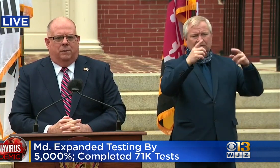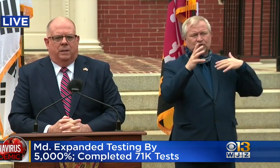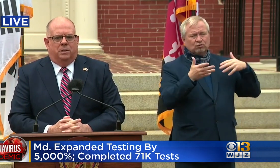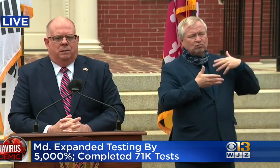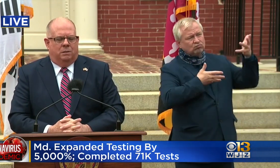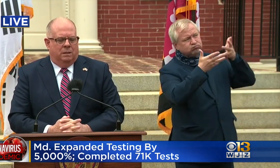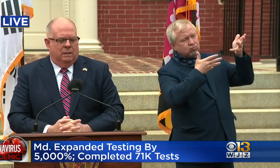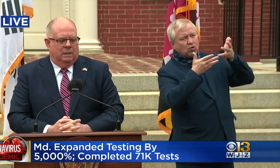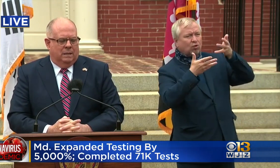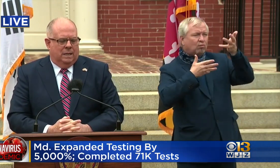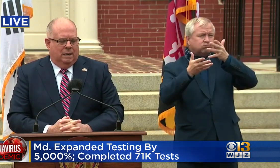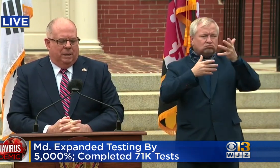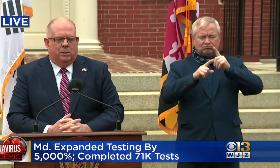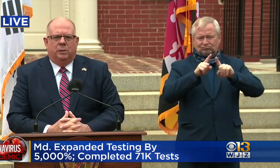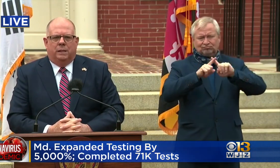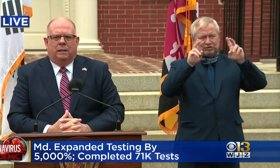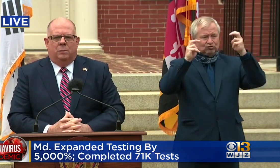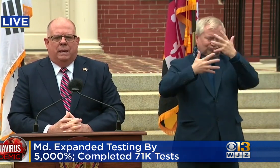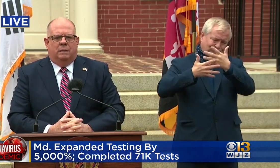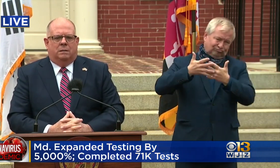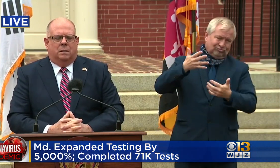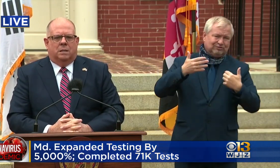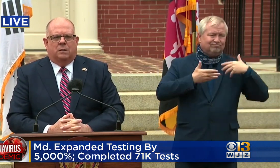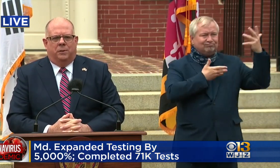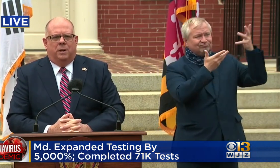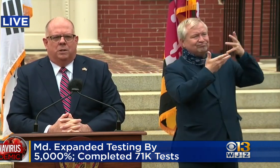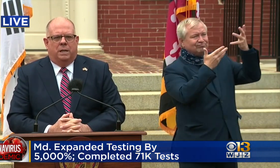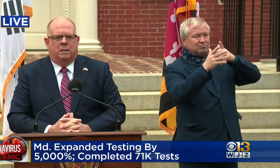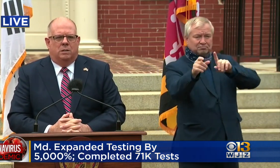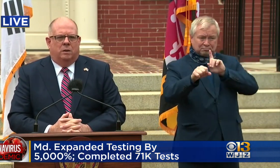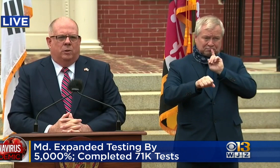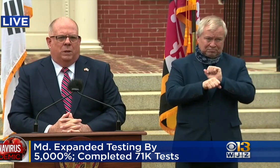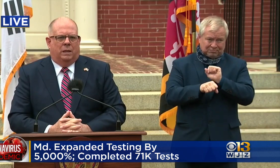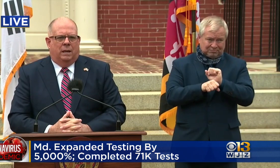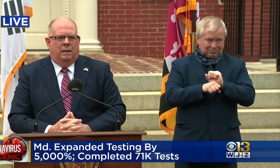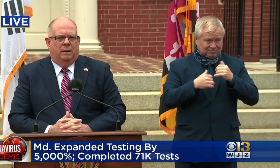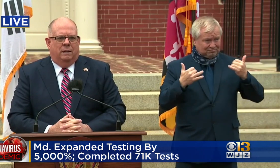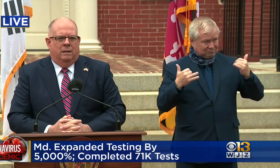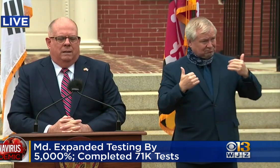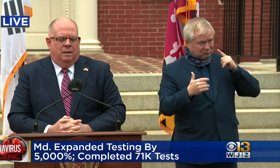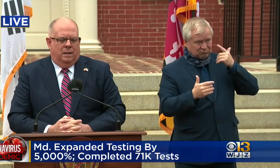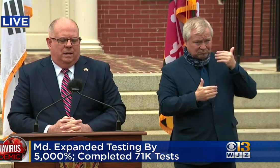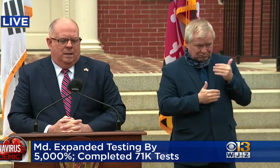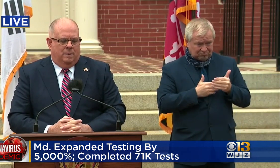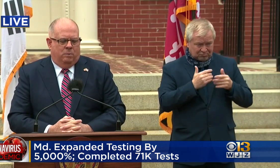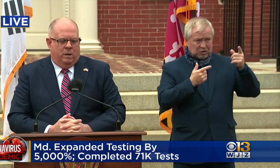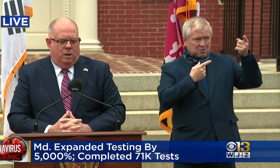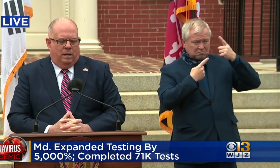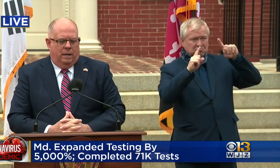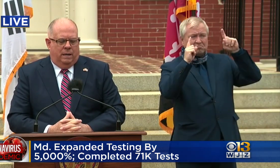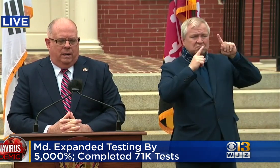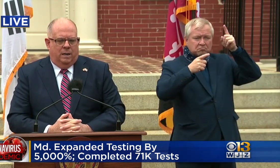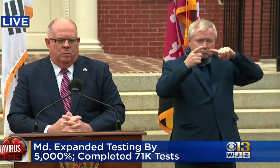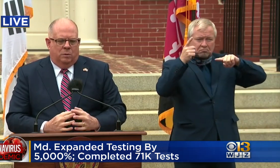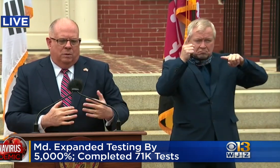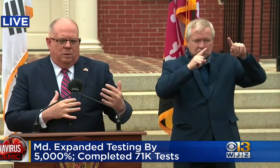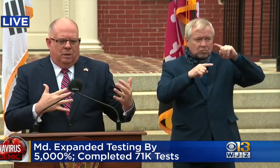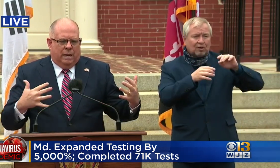lots of different issues, including we had successful negotiations over the weekend regarding